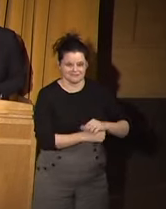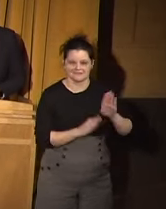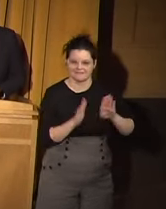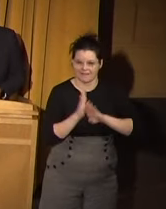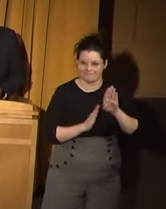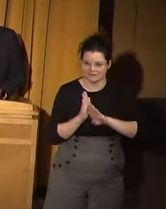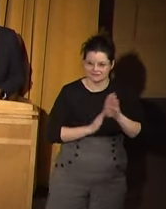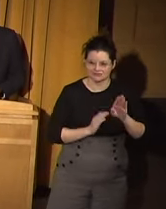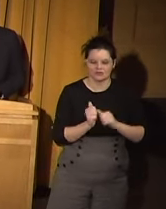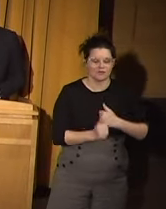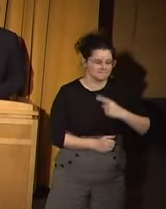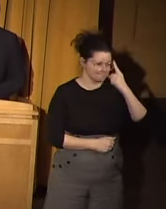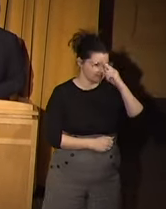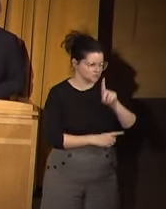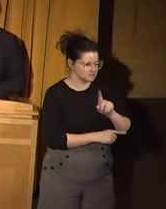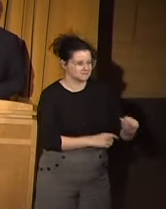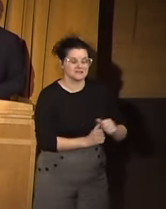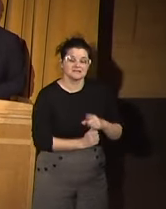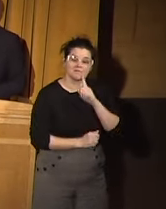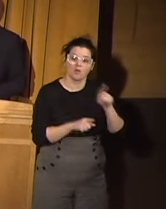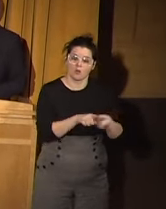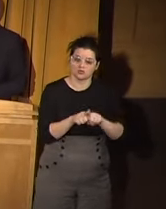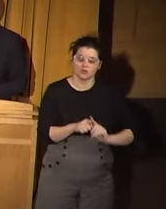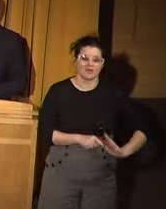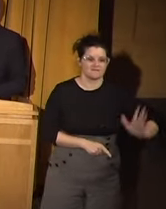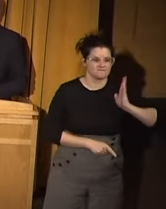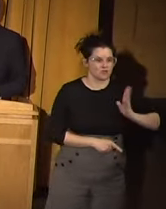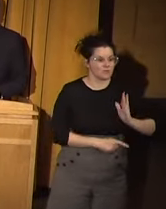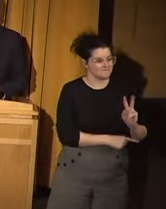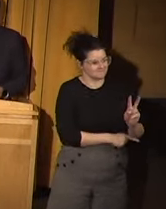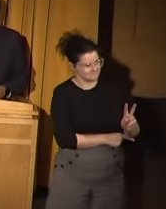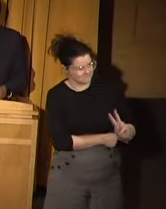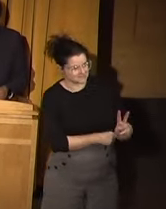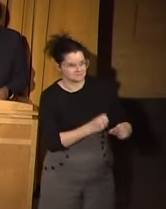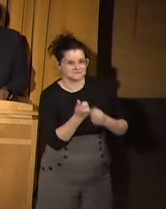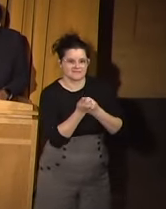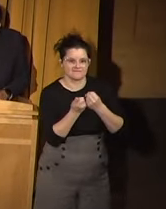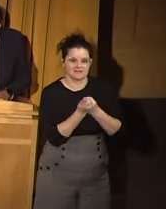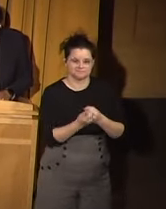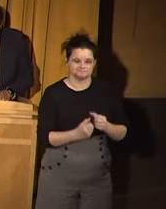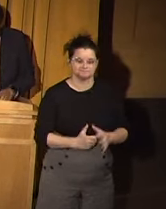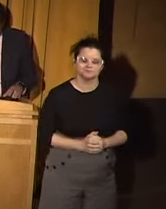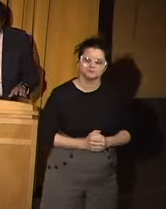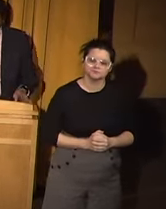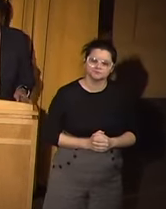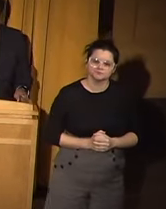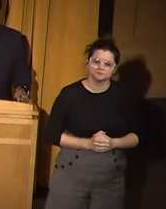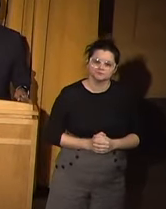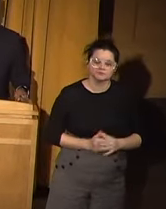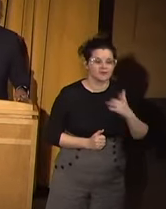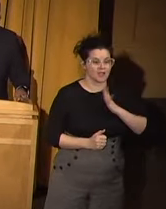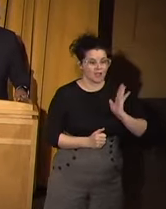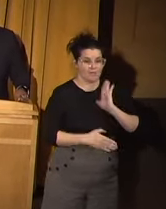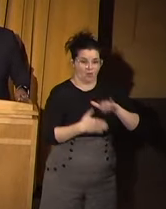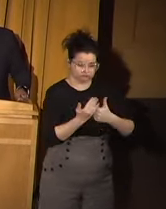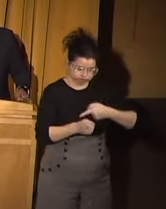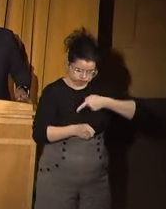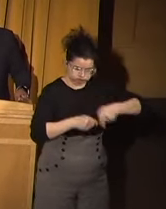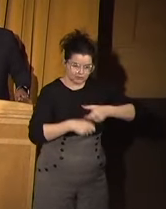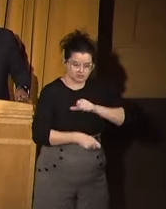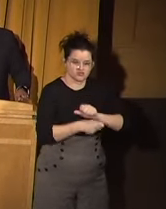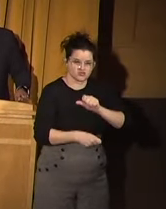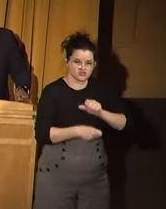disabilities. I'm also a former victims advocate. I've dedicated my career